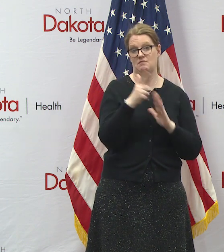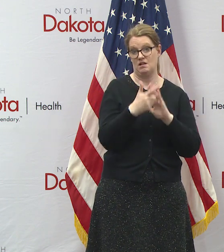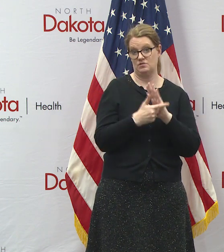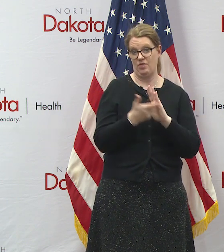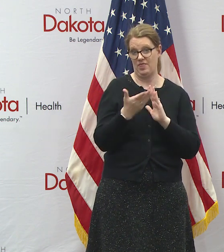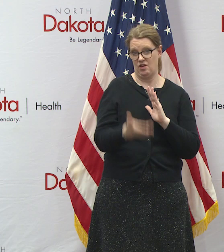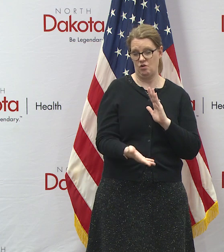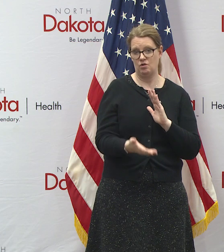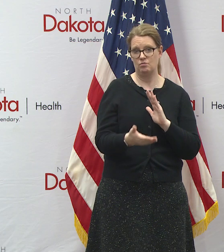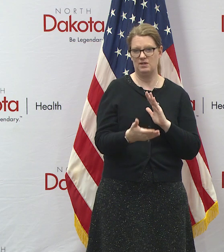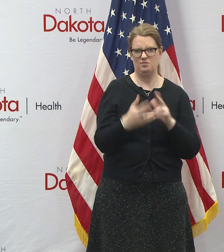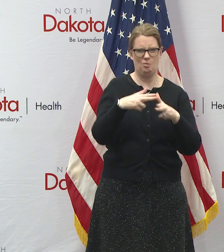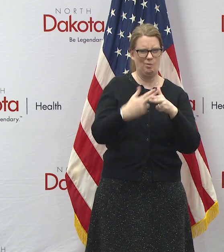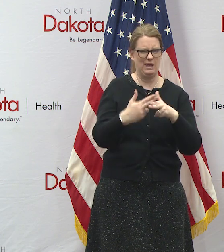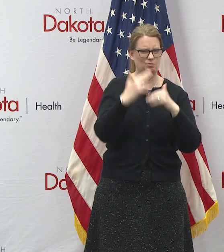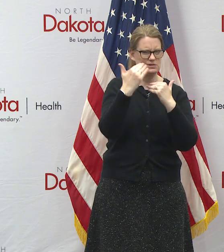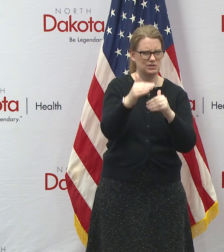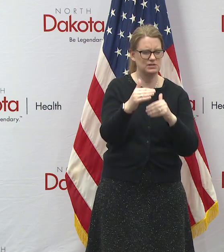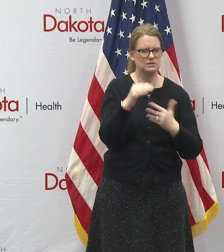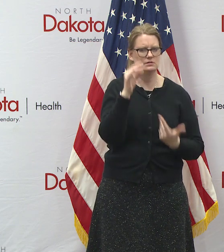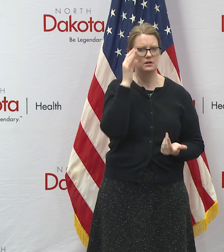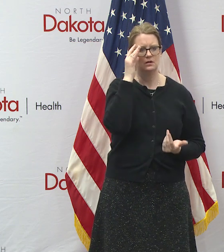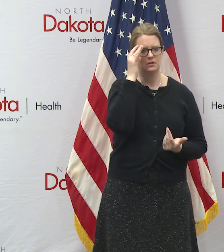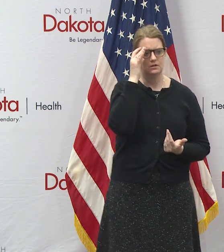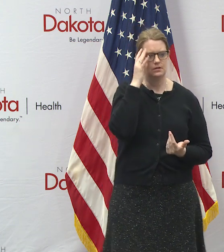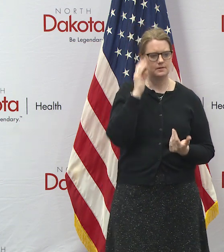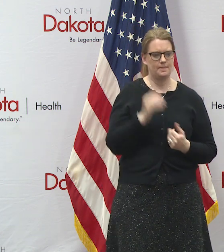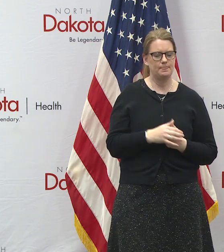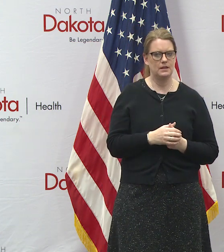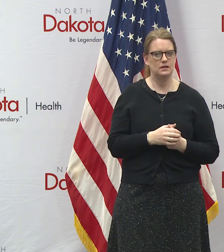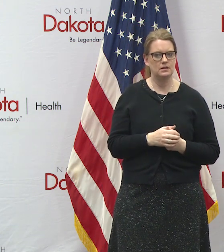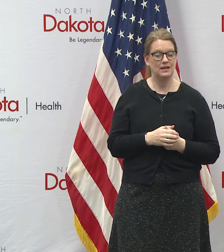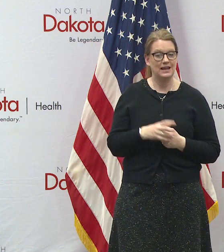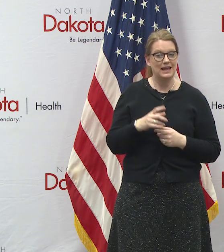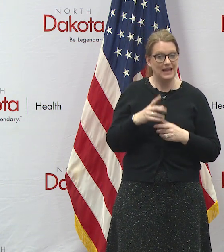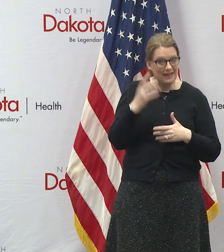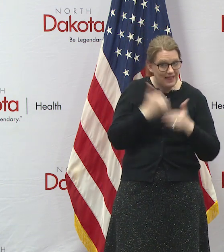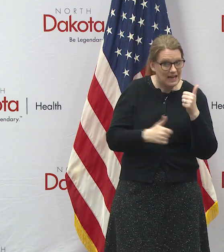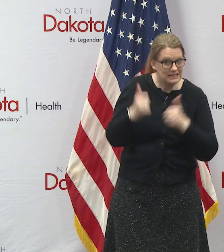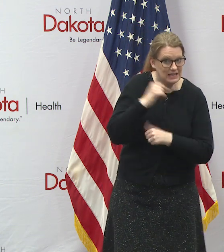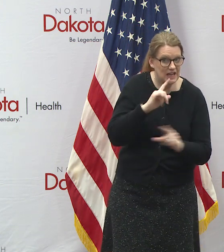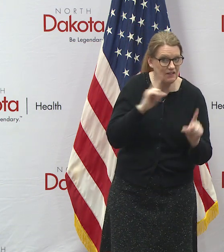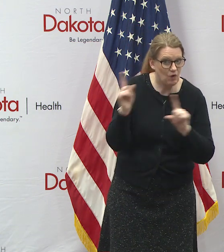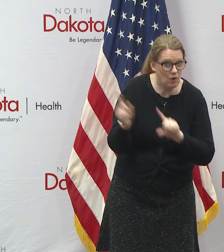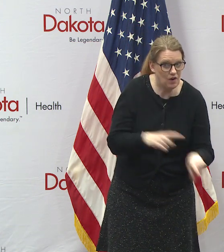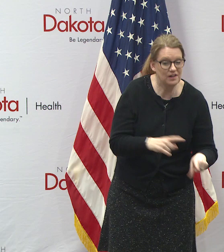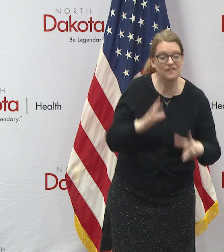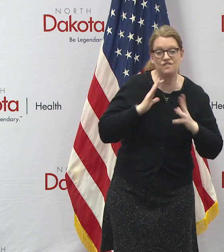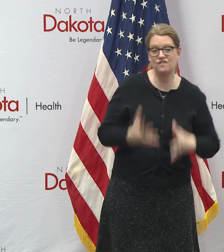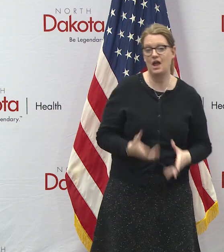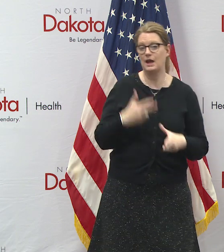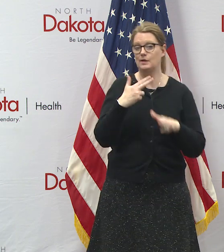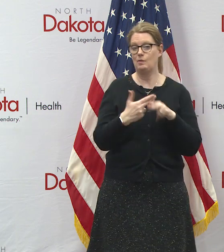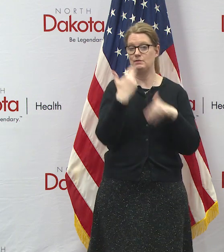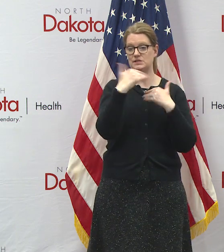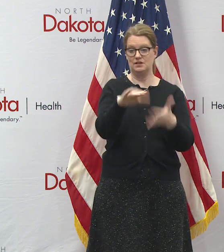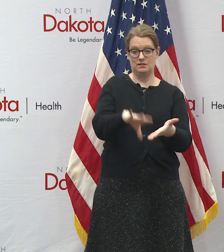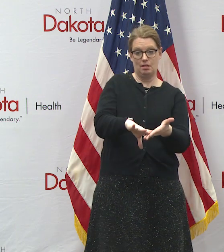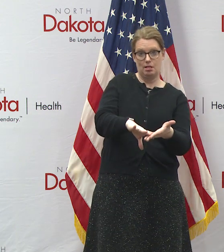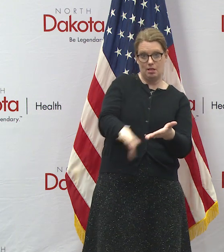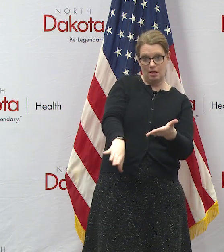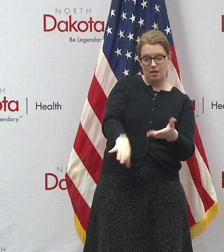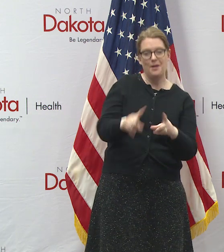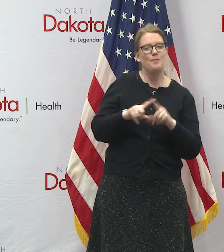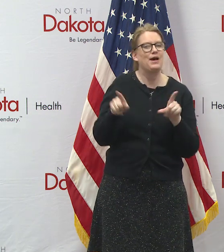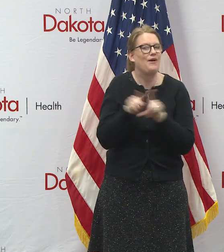exist so we so that's why we've included in that order for the head of nddot as part of the